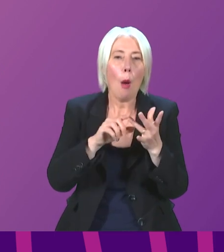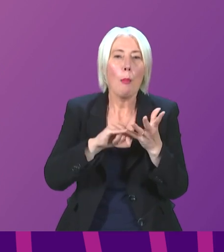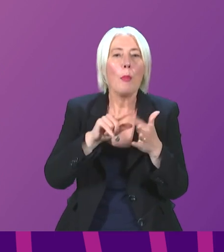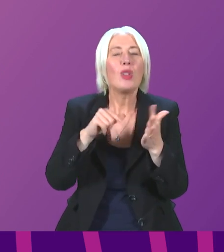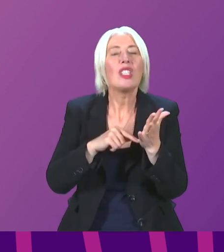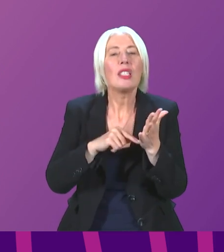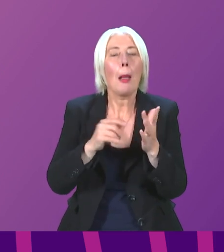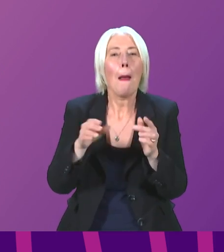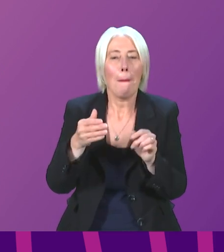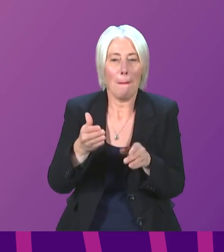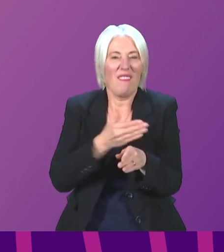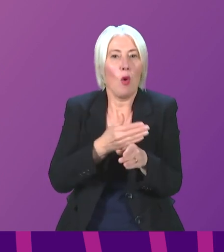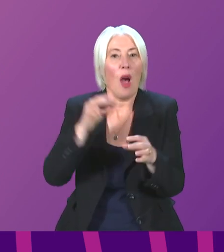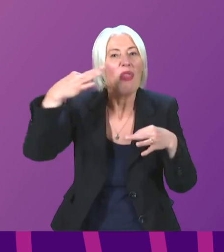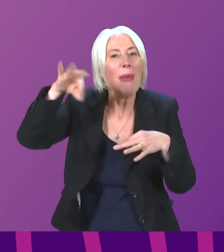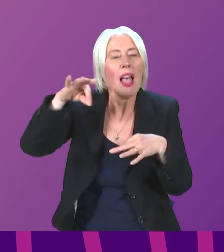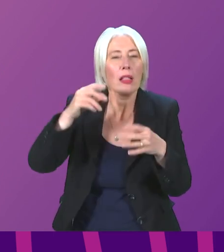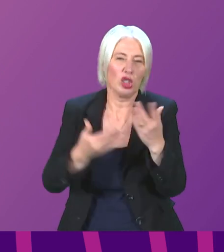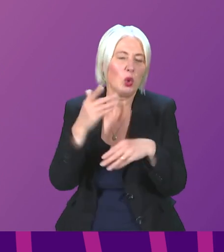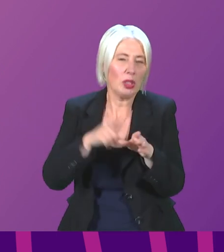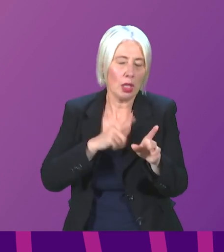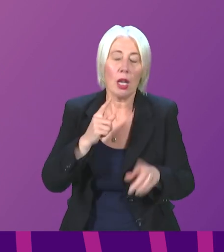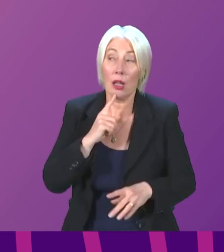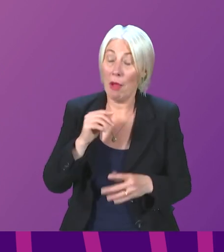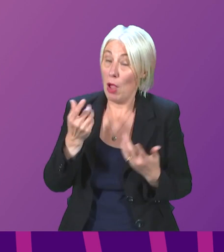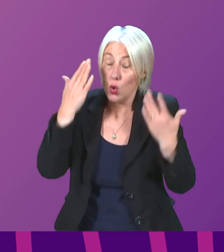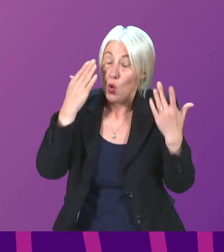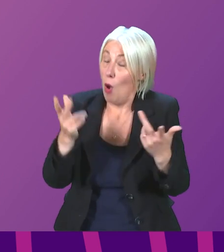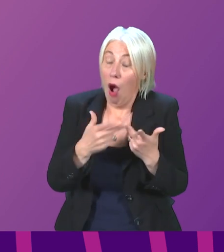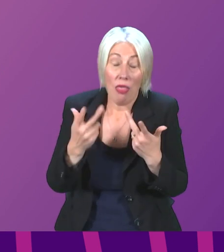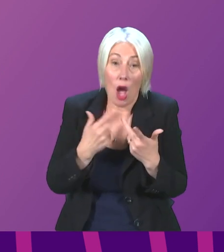remember correctly. That's on top of the usual winter pressures we may well face.